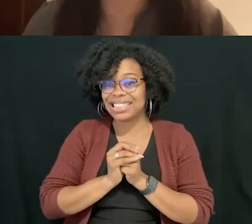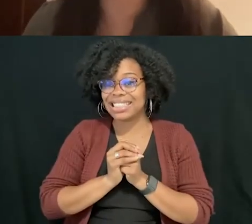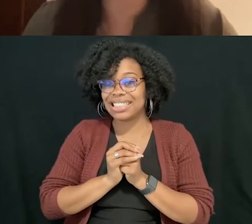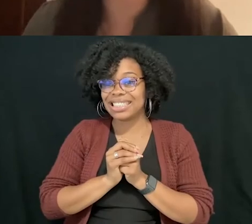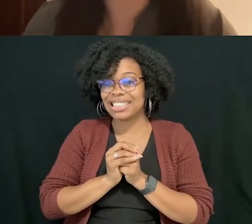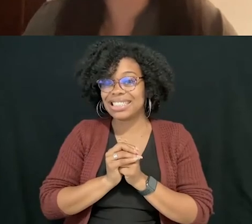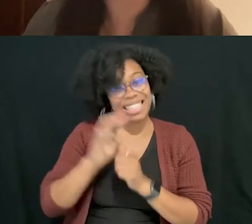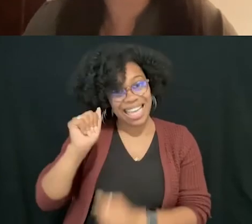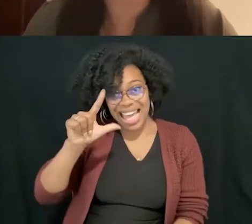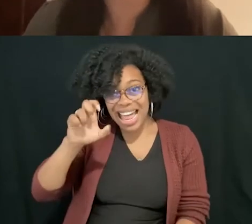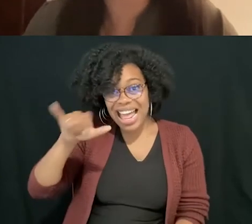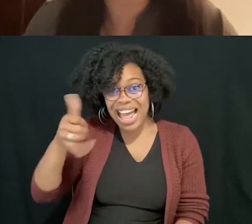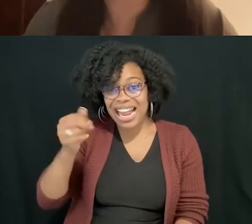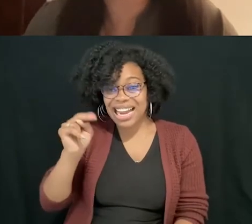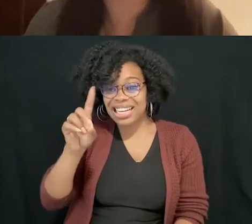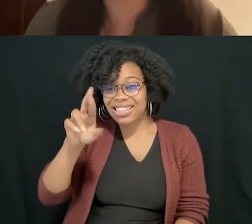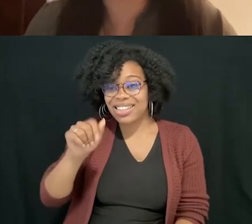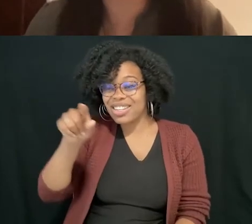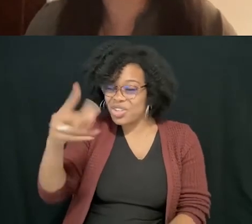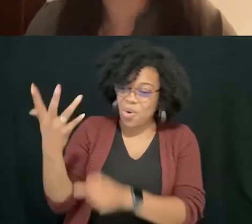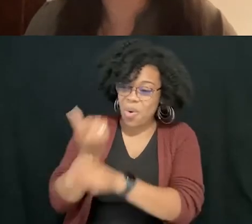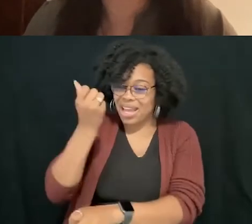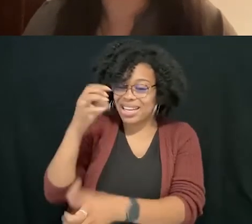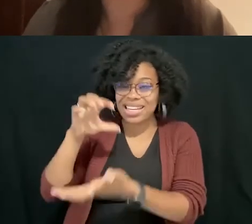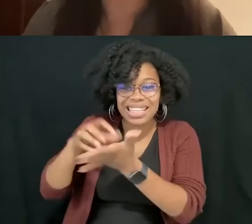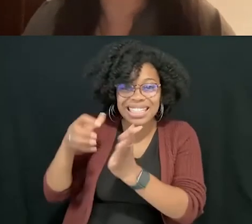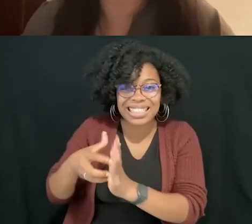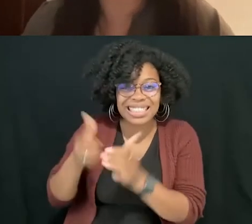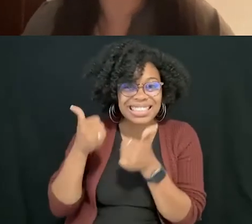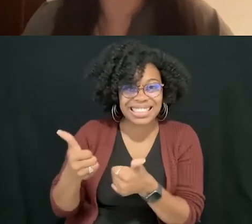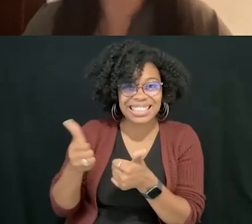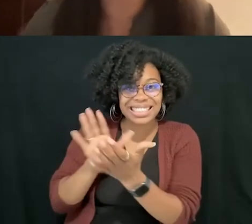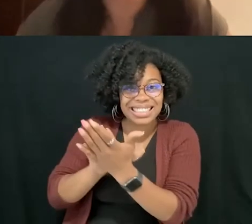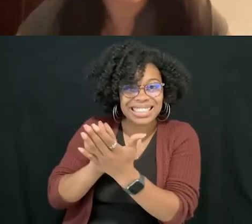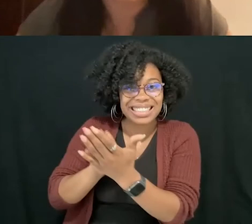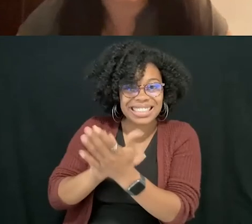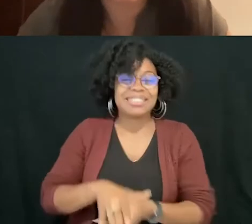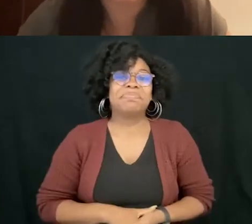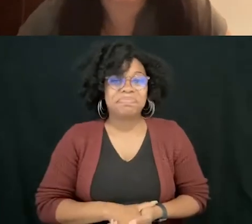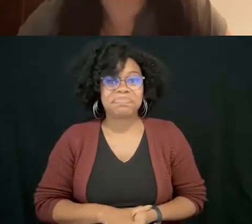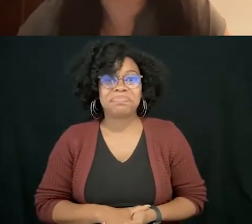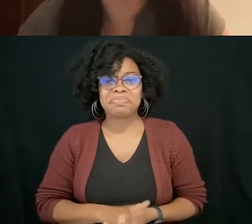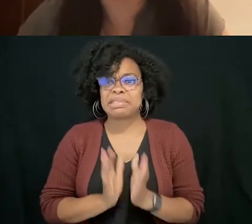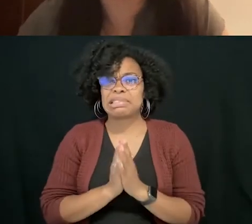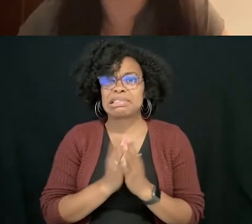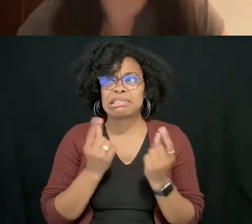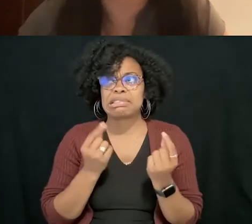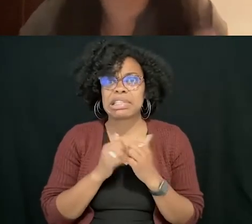Alejandra's won the cookies. Um, we will, how shall we do this? We will. Uh, sorry.